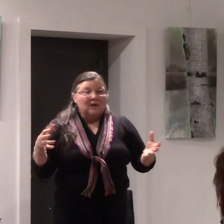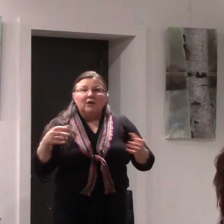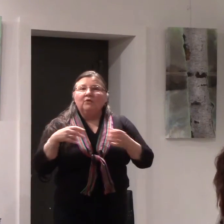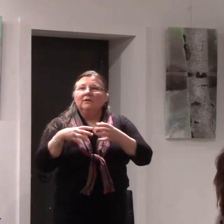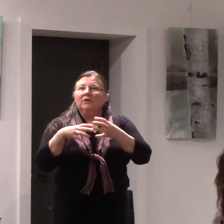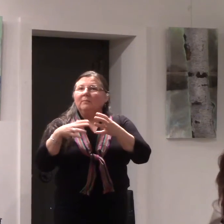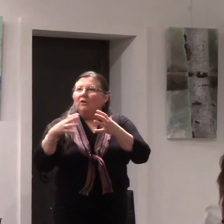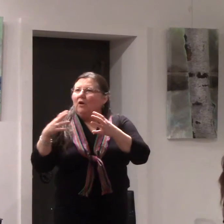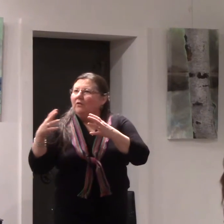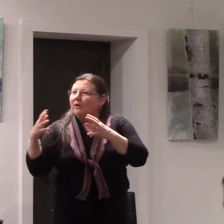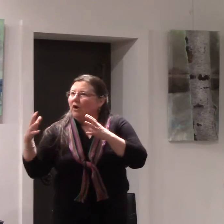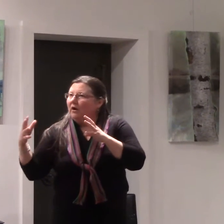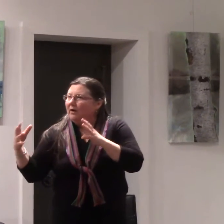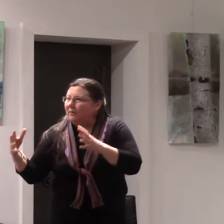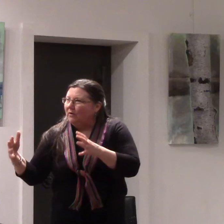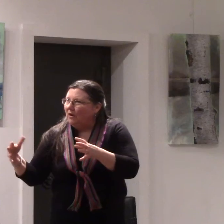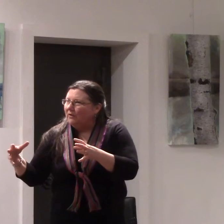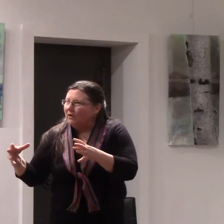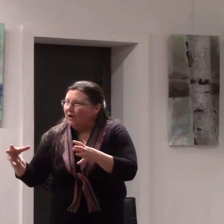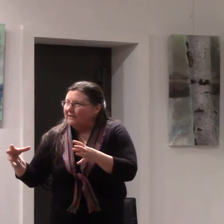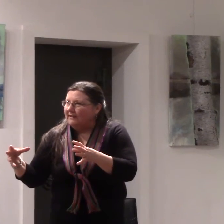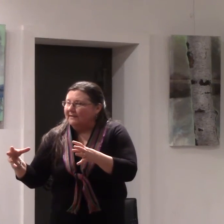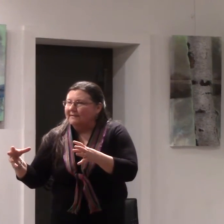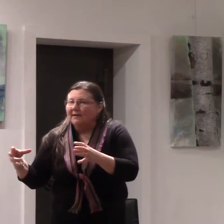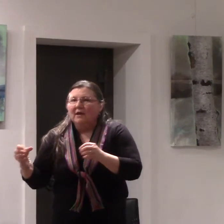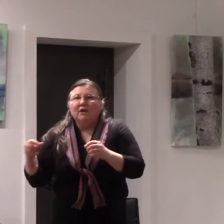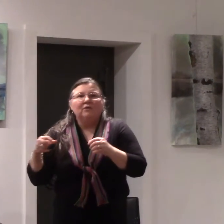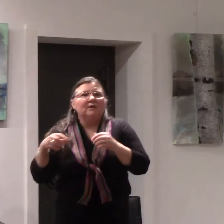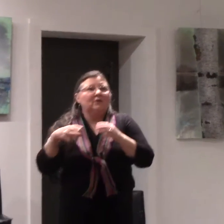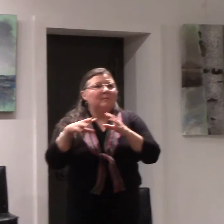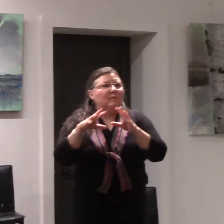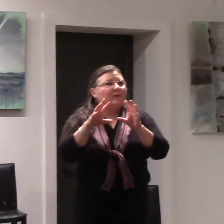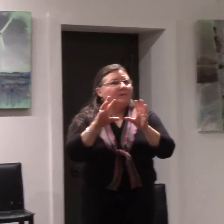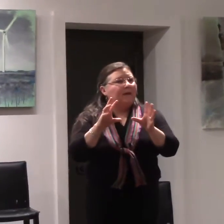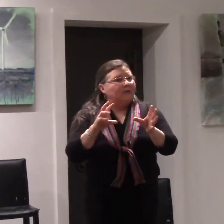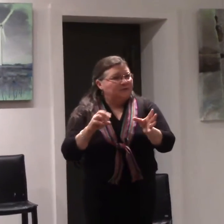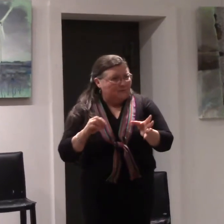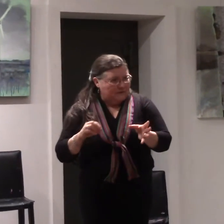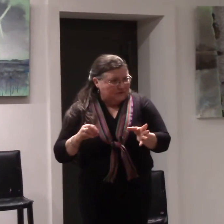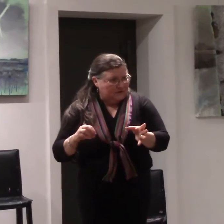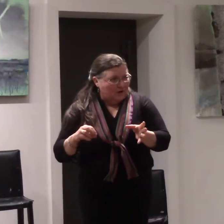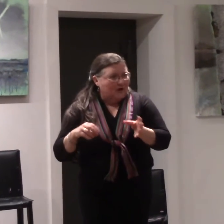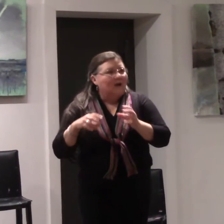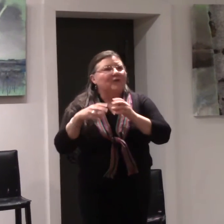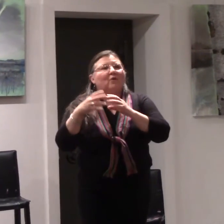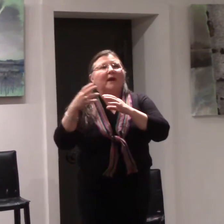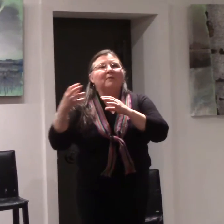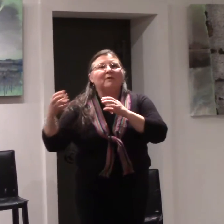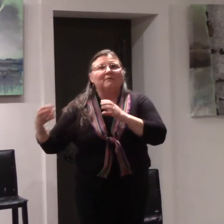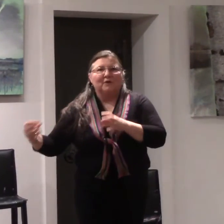You can learn about all the continents. You can learn about where the mountain ranges are. The great rivers.